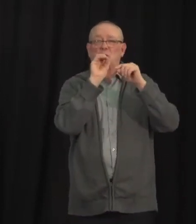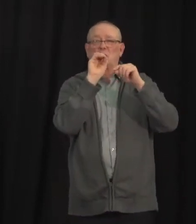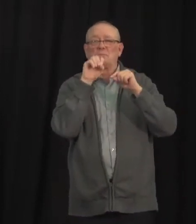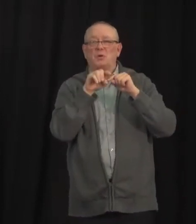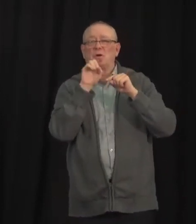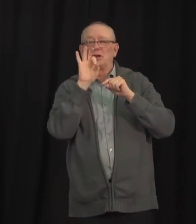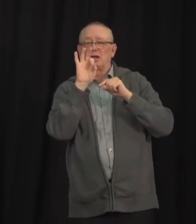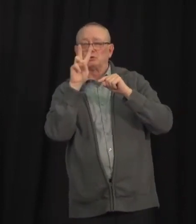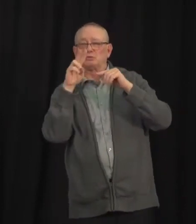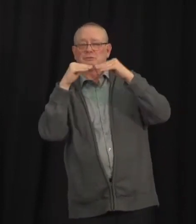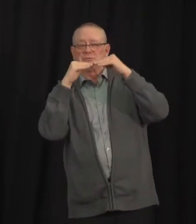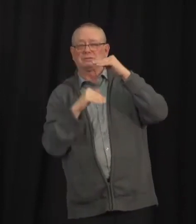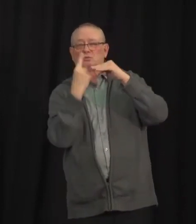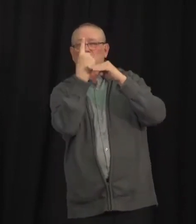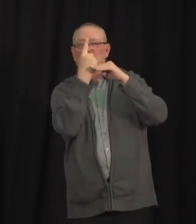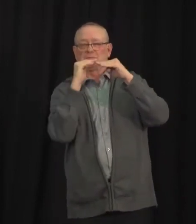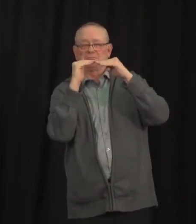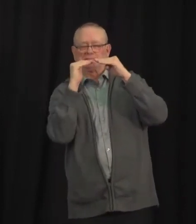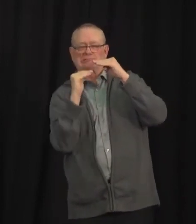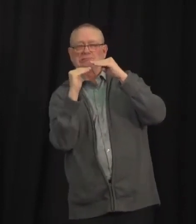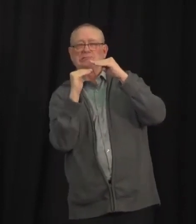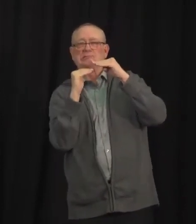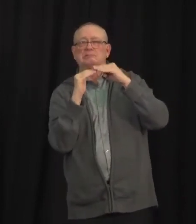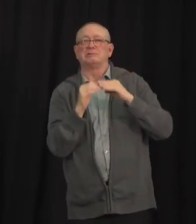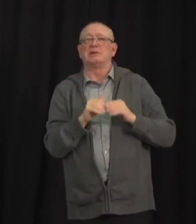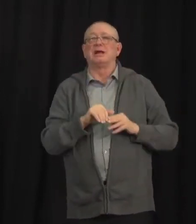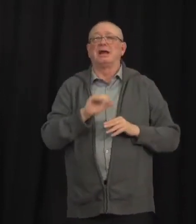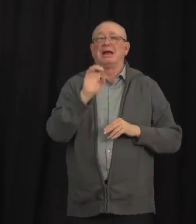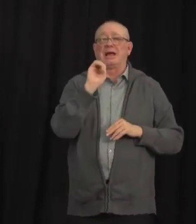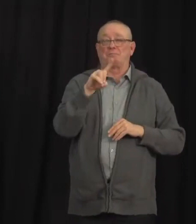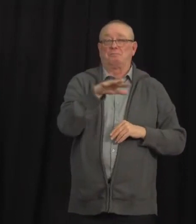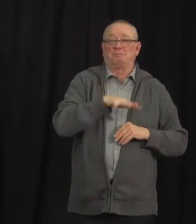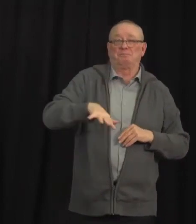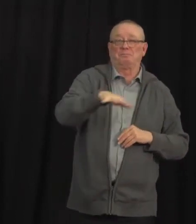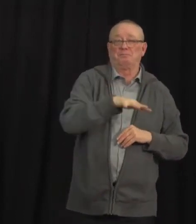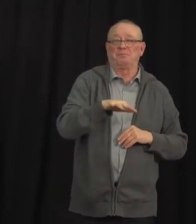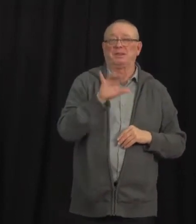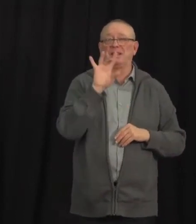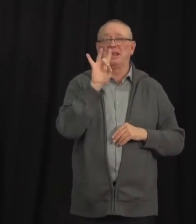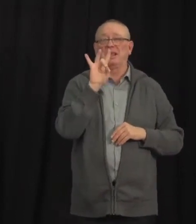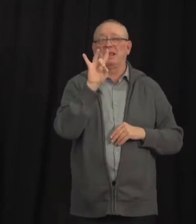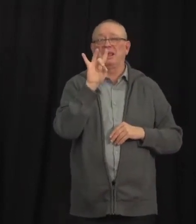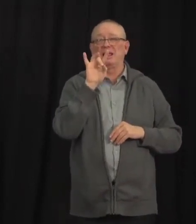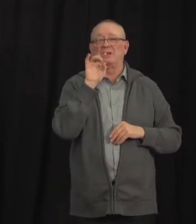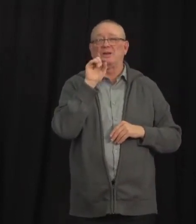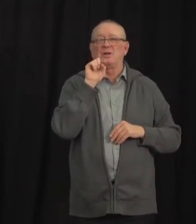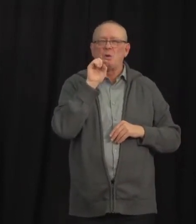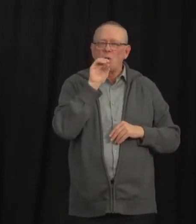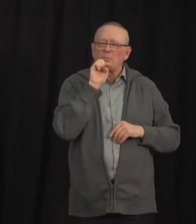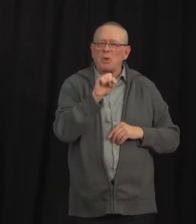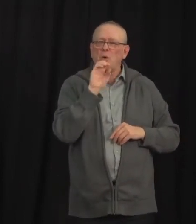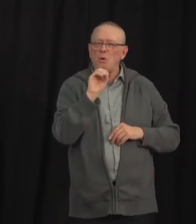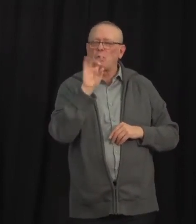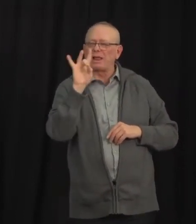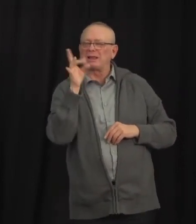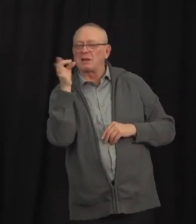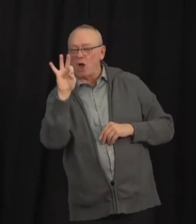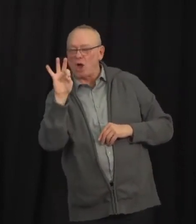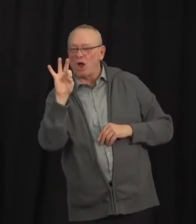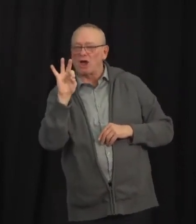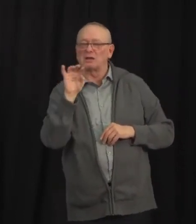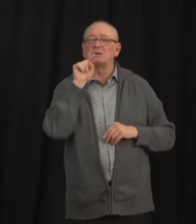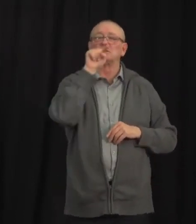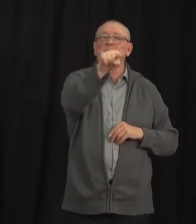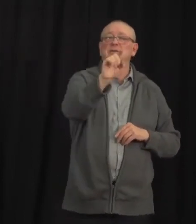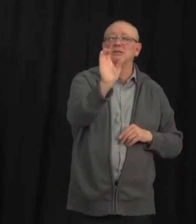Friday have continued through the weekend, but our situation is still serious. Our new case numbers are still